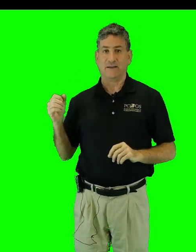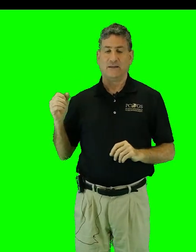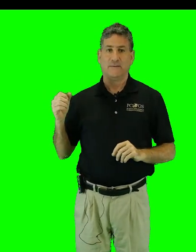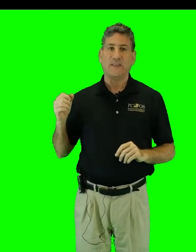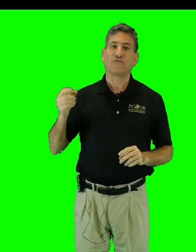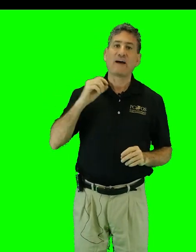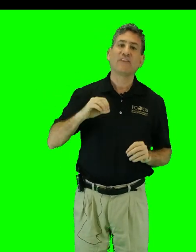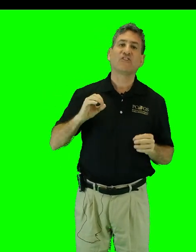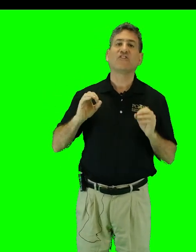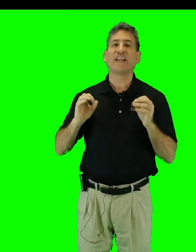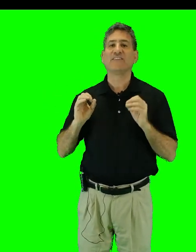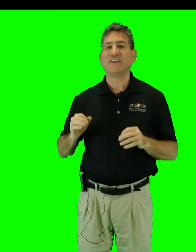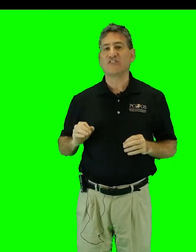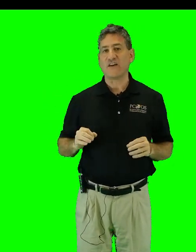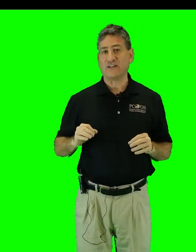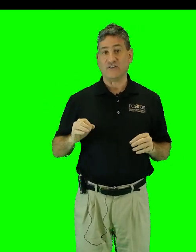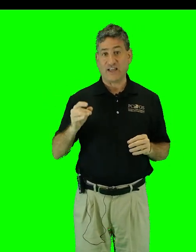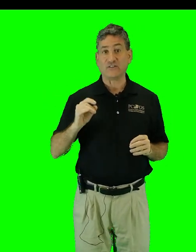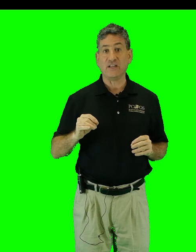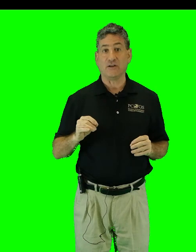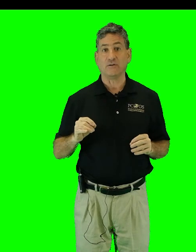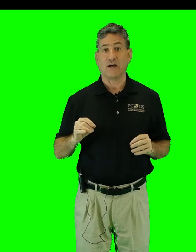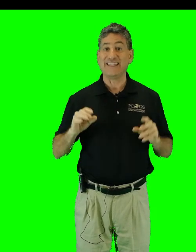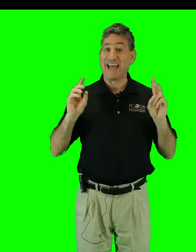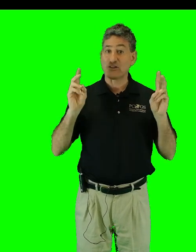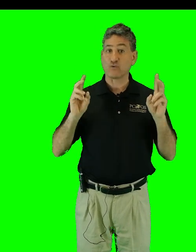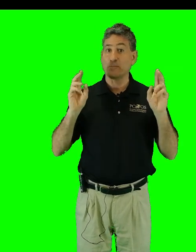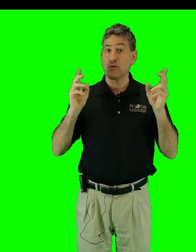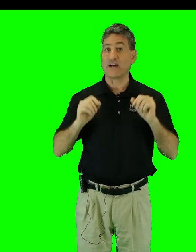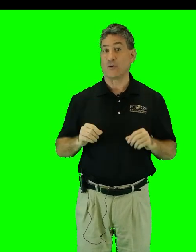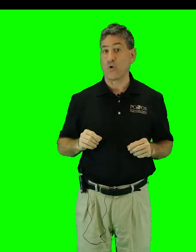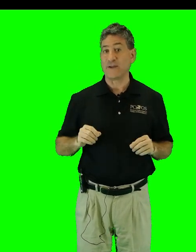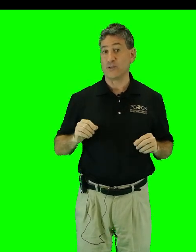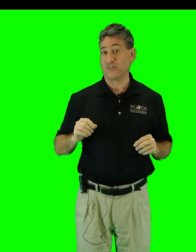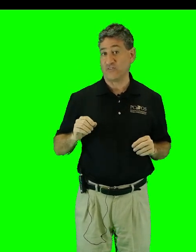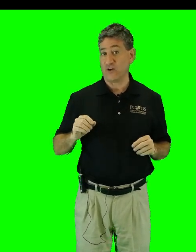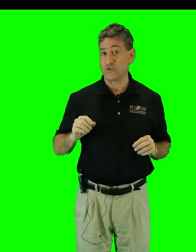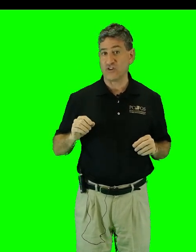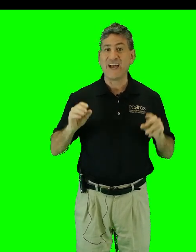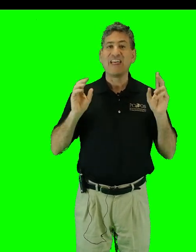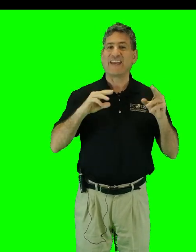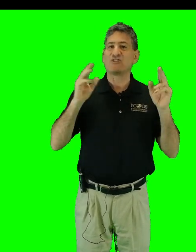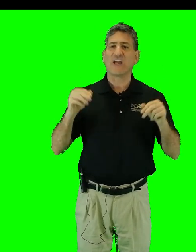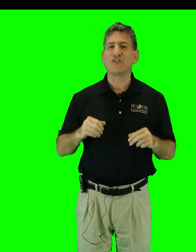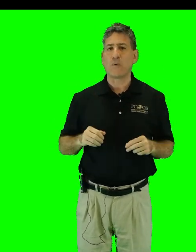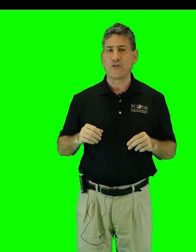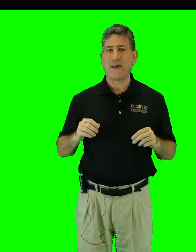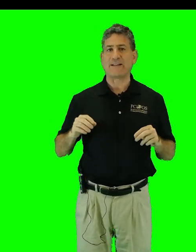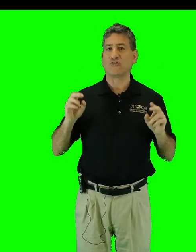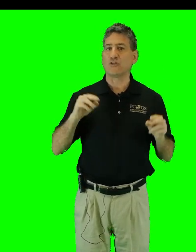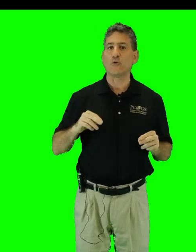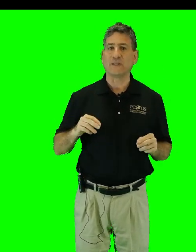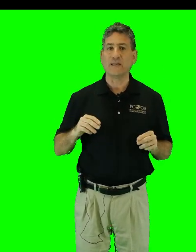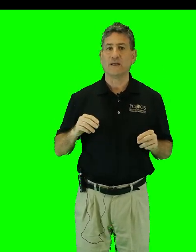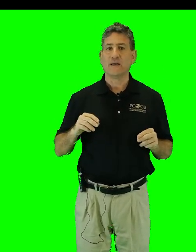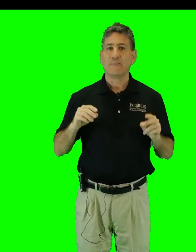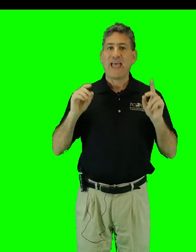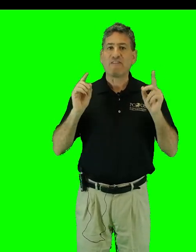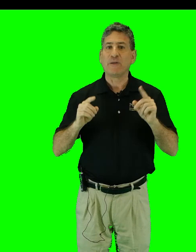It found that since the 1970s, El Nino, a natural periodic warming in the Pacific Ocean that can change weather patterns globally, have been